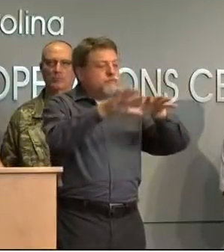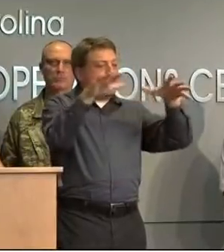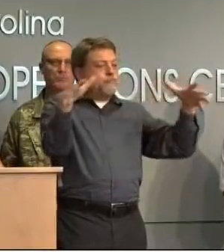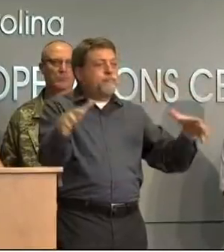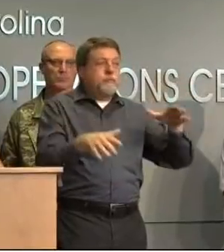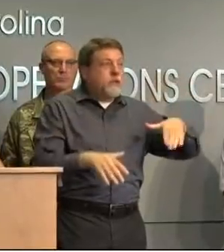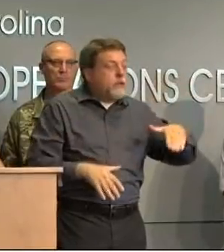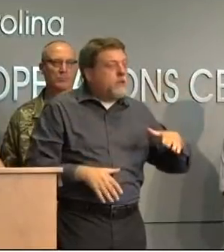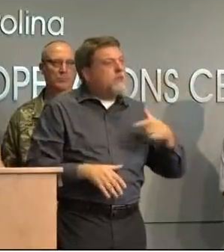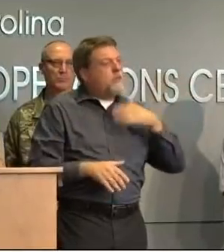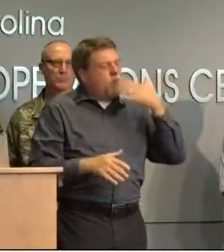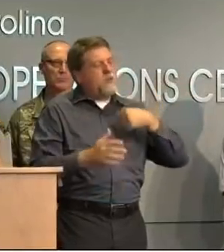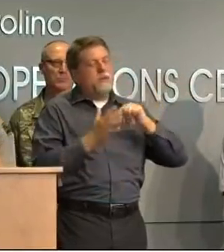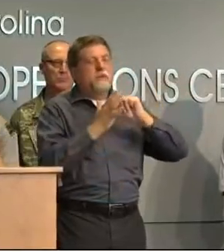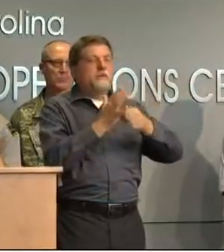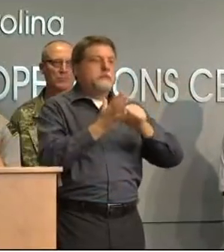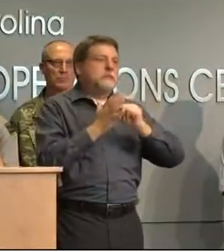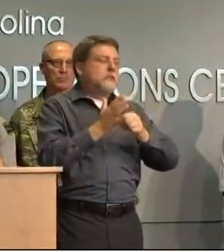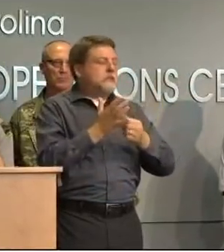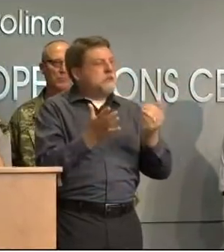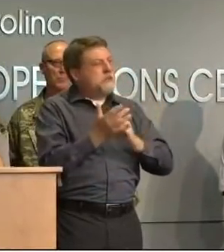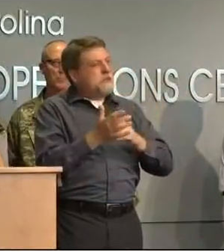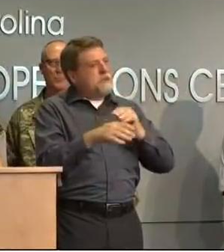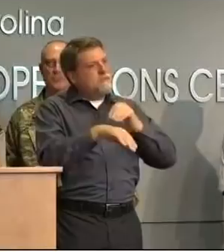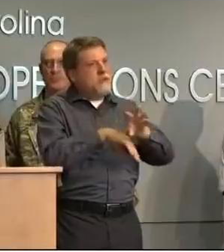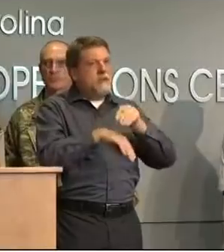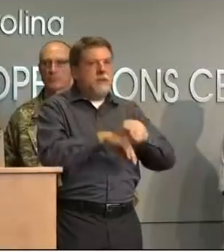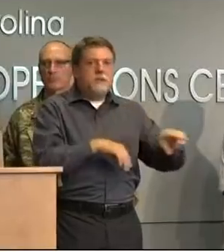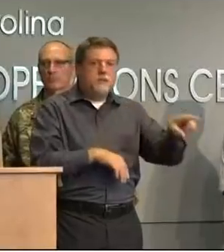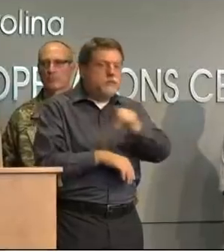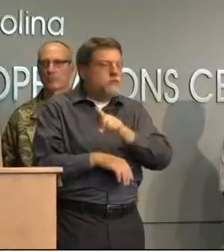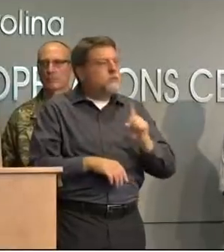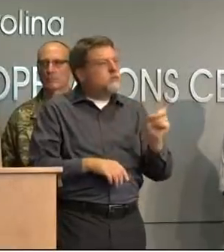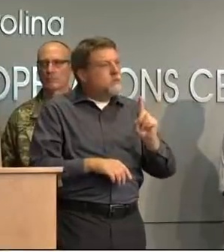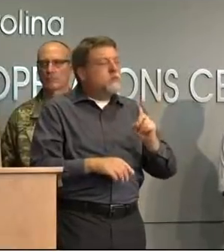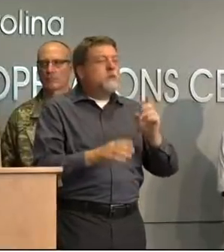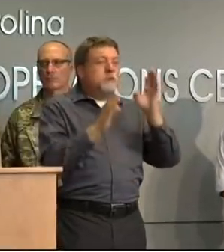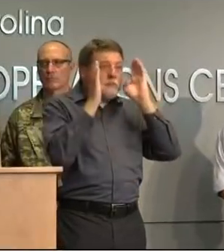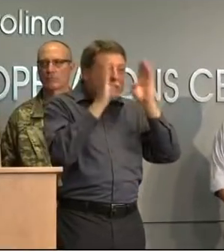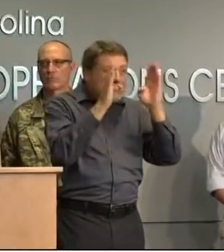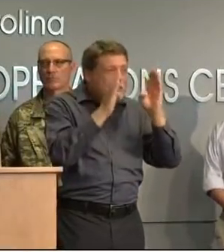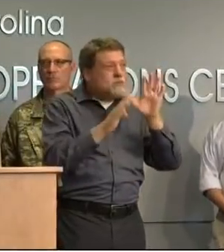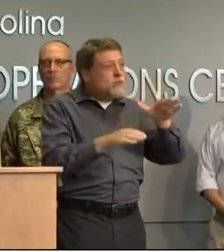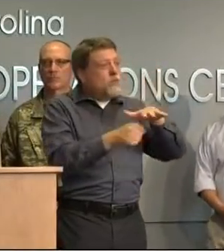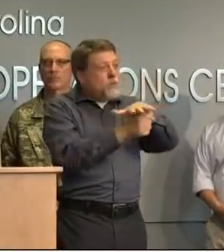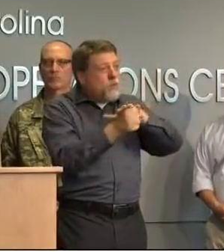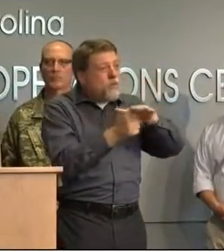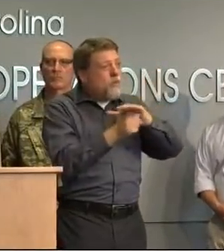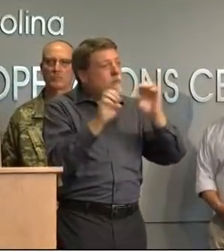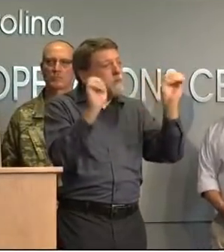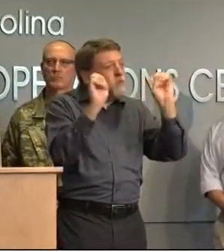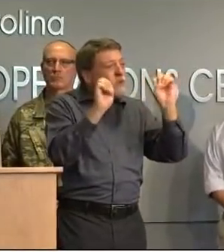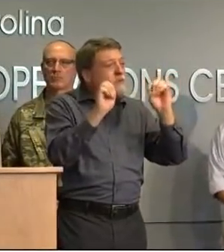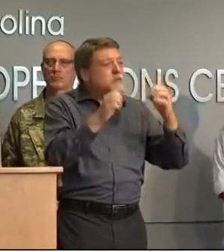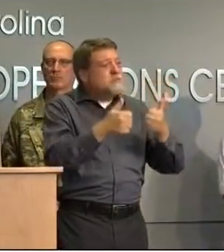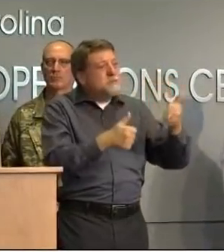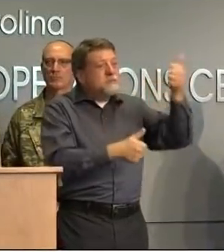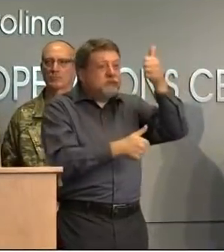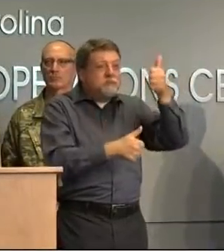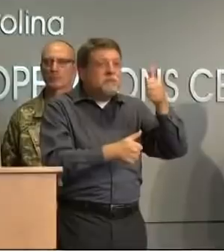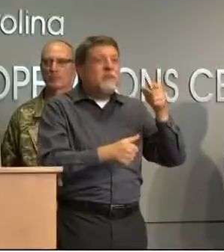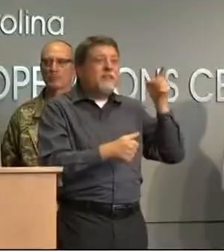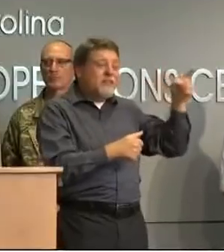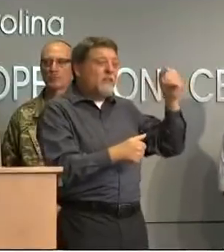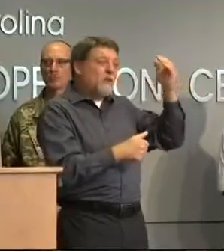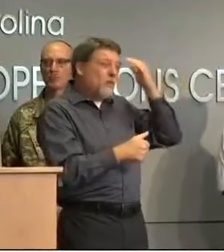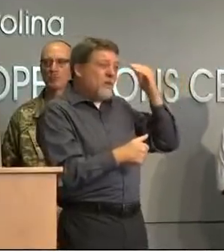what the governor stated and the other officials up here stated is that listen to your local emergency management officials they know what